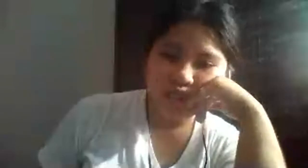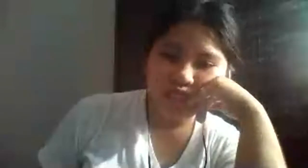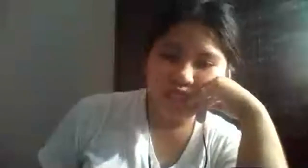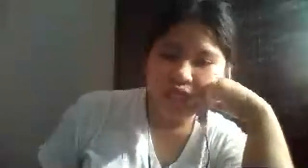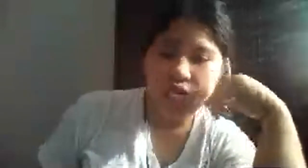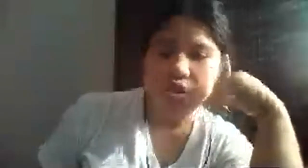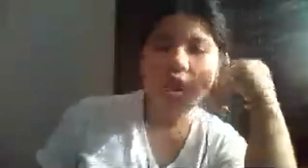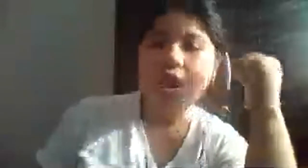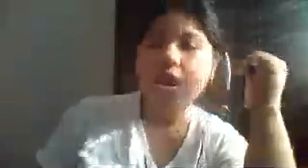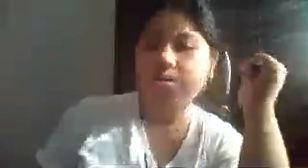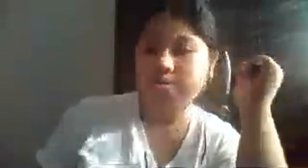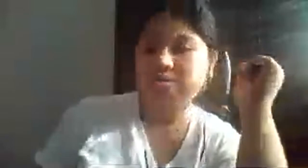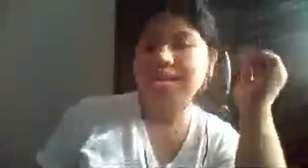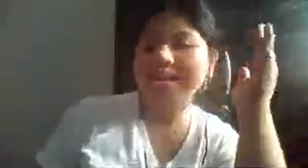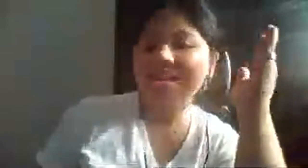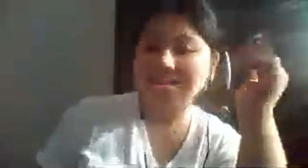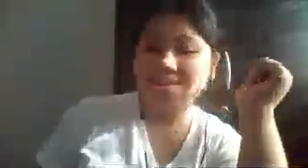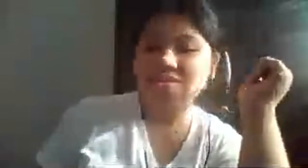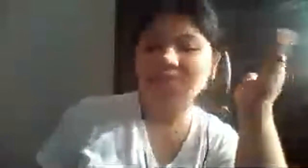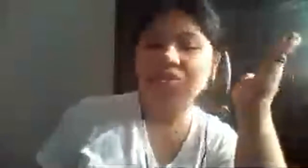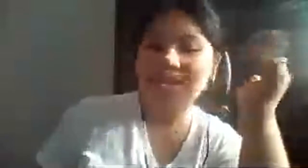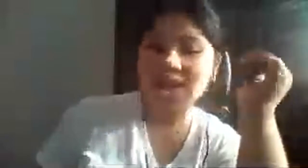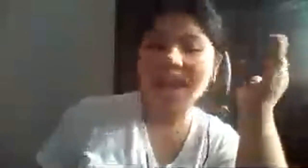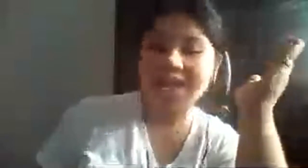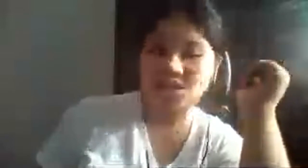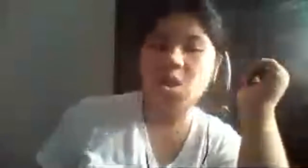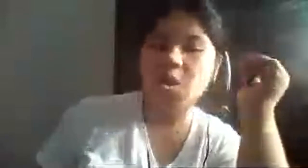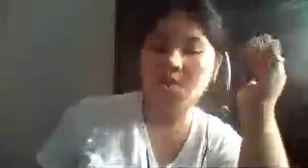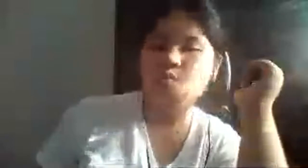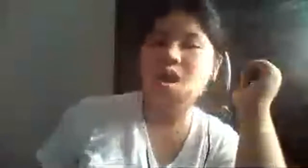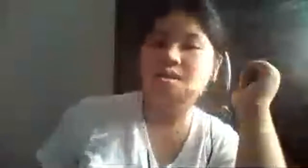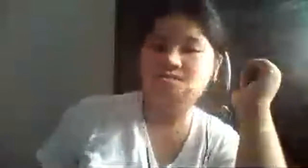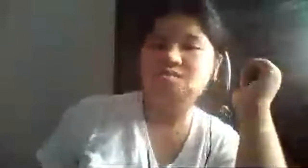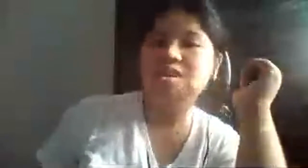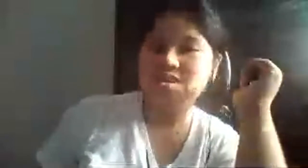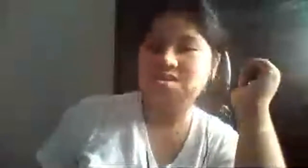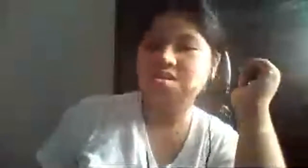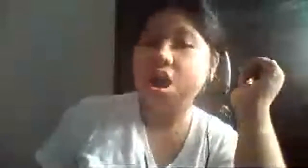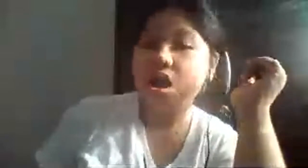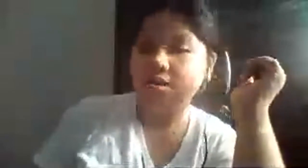All we need to get home All